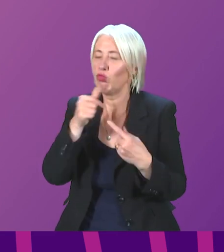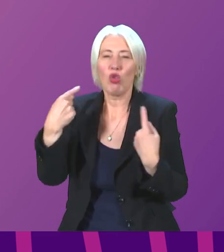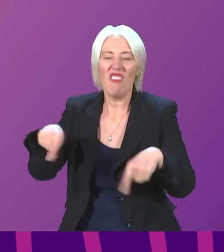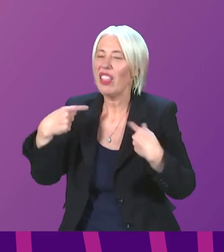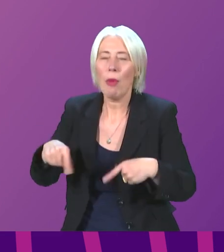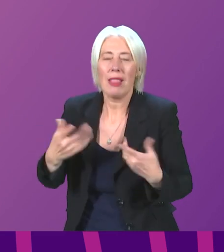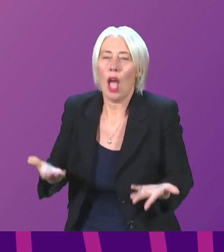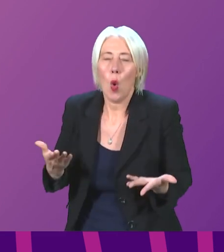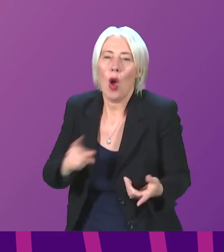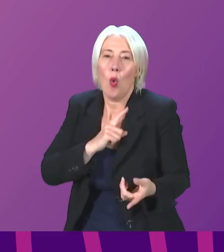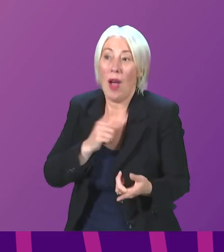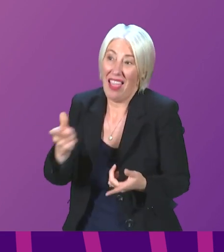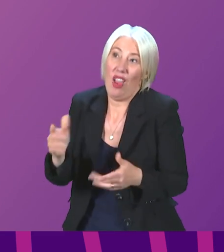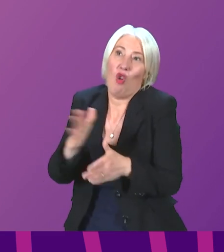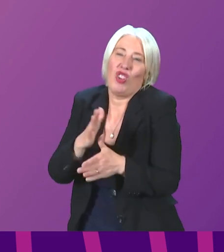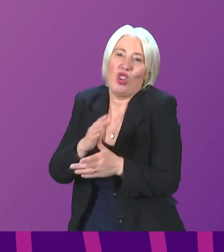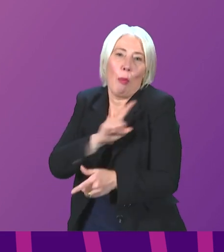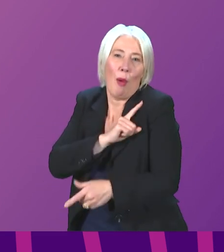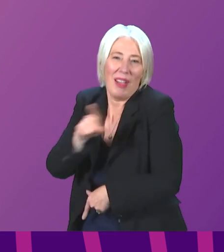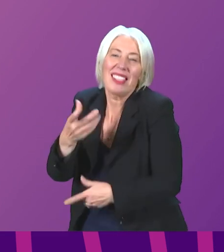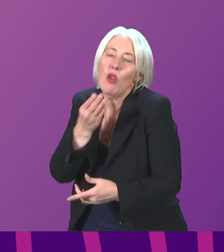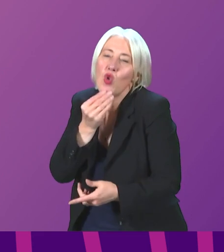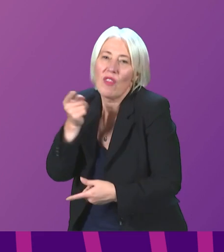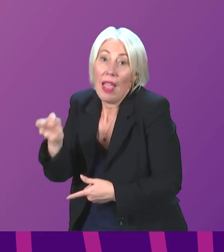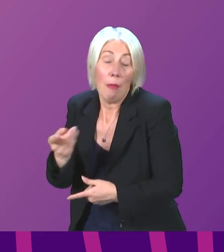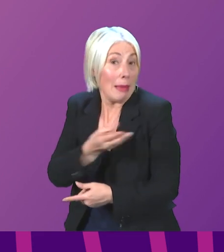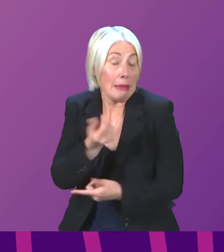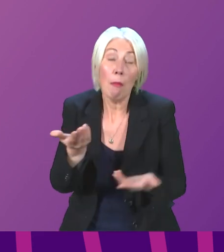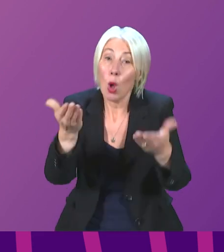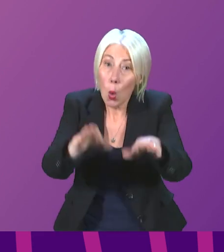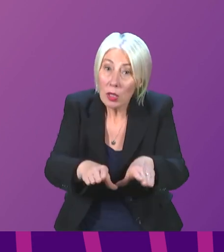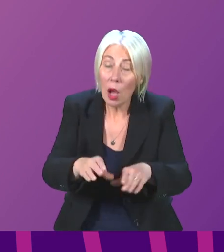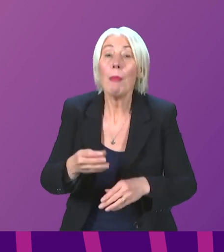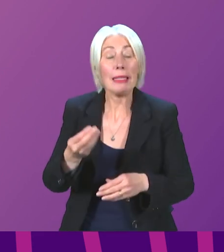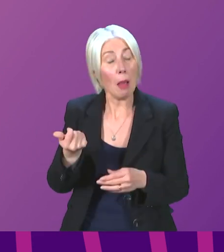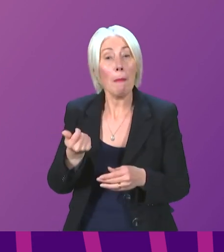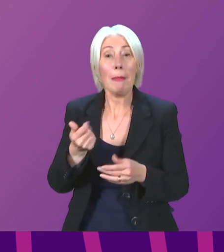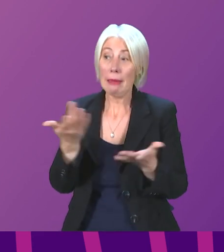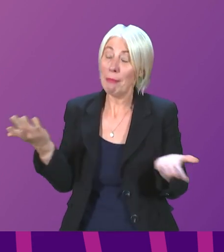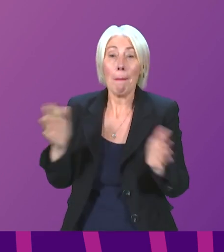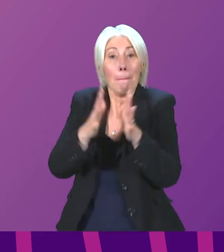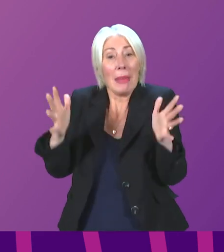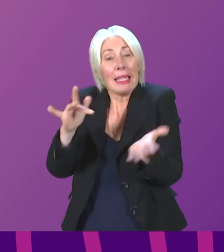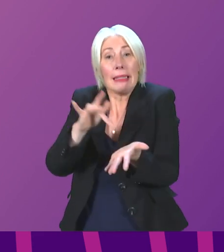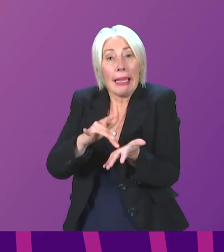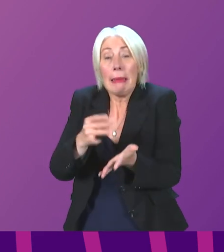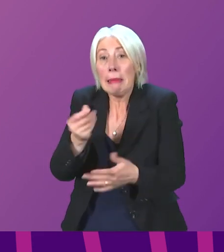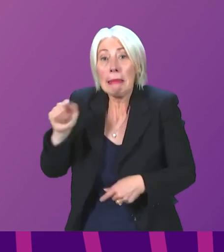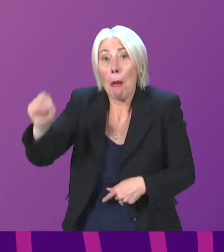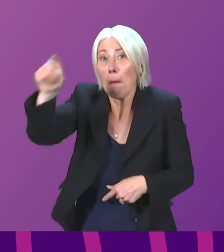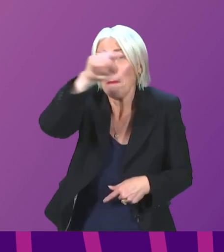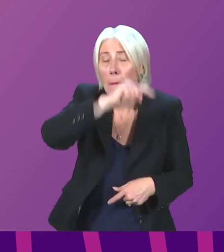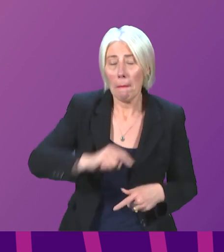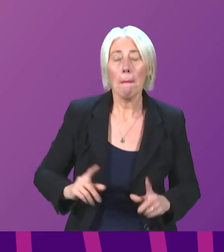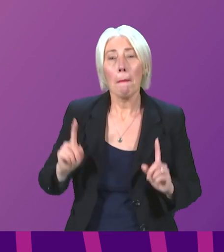us. They're being used for their original purposes, some may have closed down, but there are still large centres in some parts of the country.